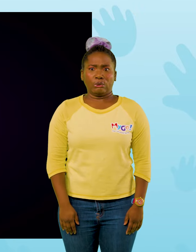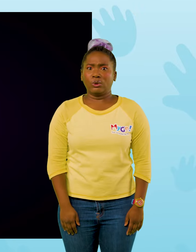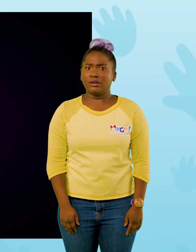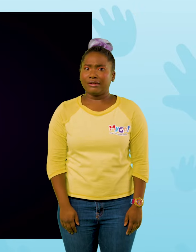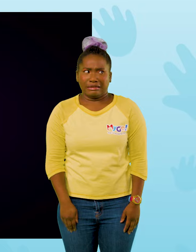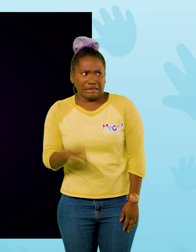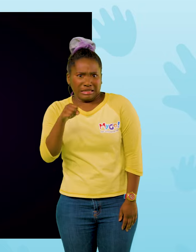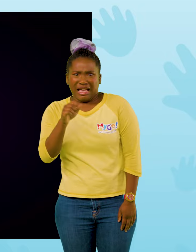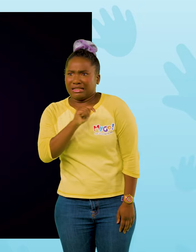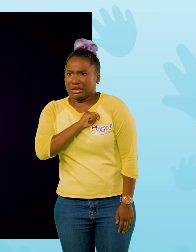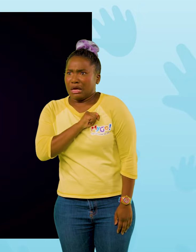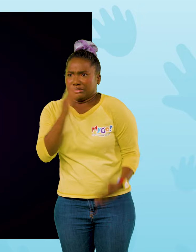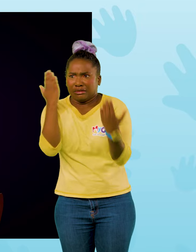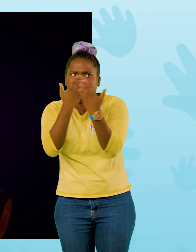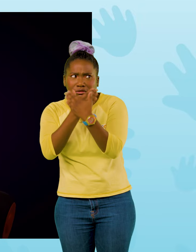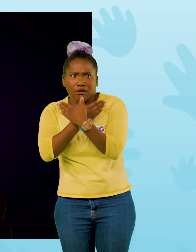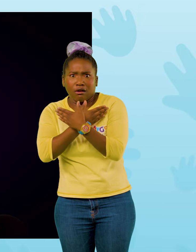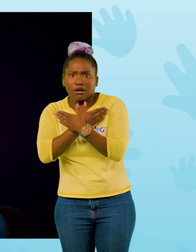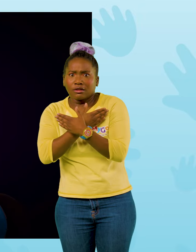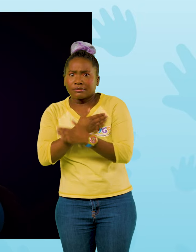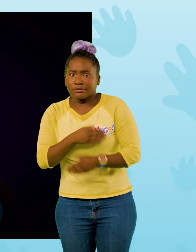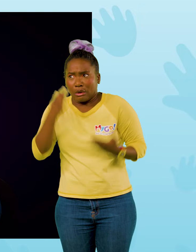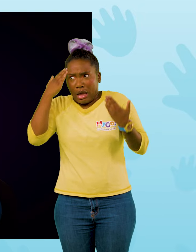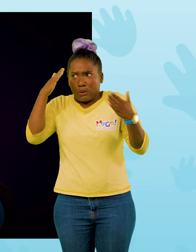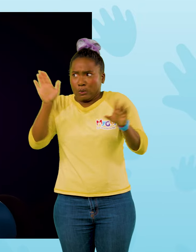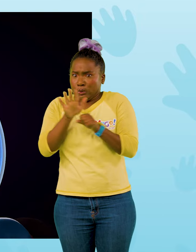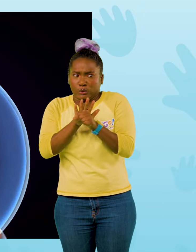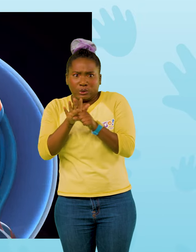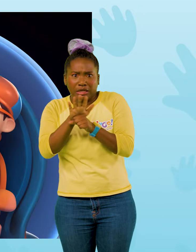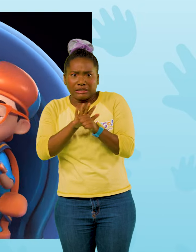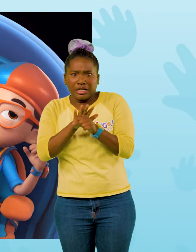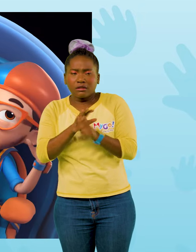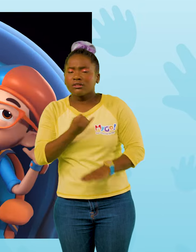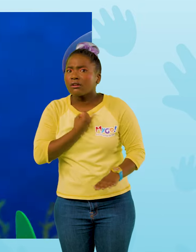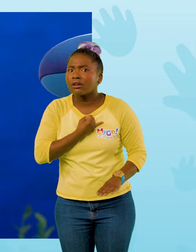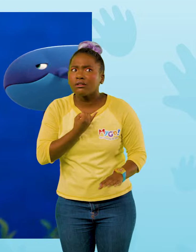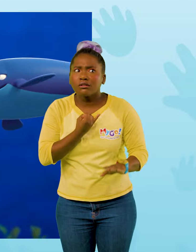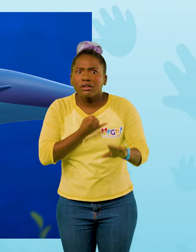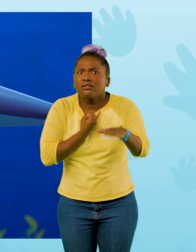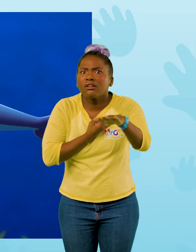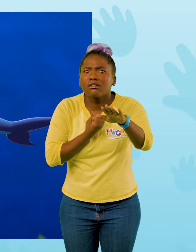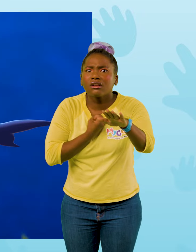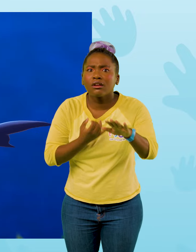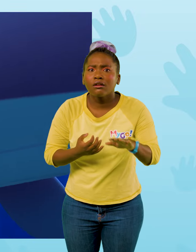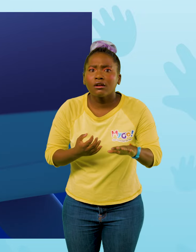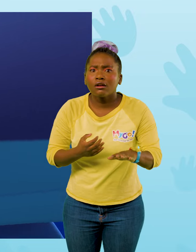Yeah, Tabs. It is dark in here. Wherever we are. Jerry. Jerry? Blippi?